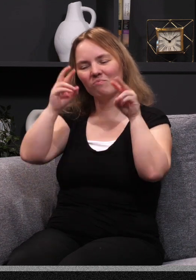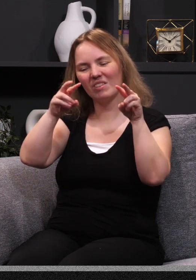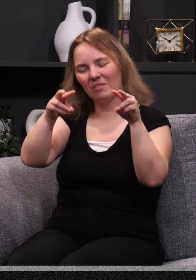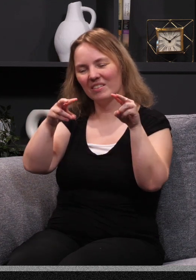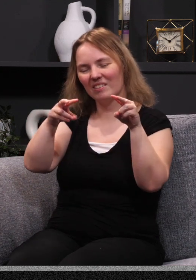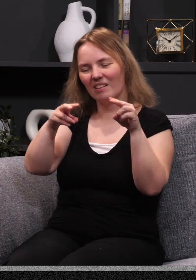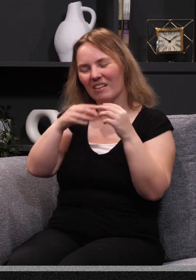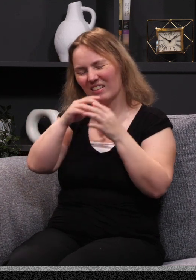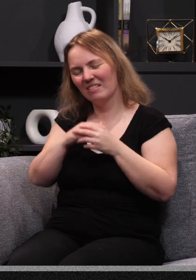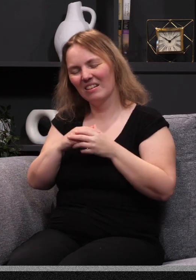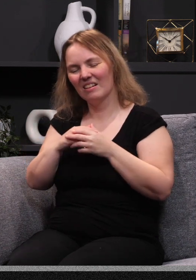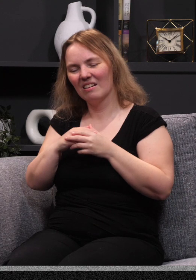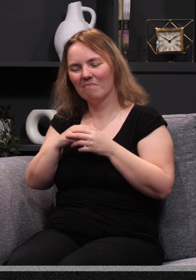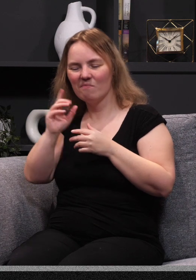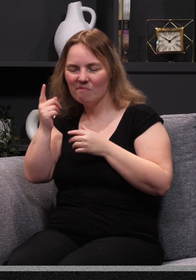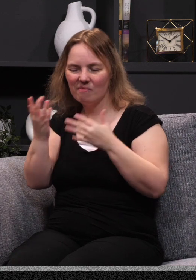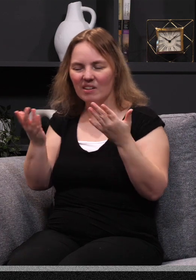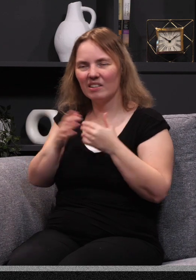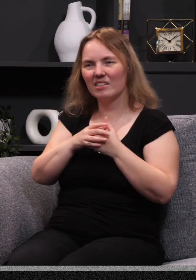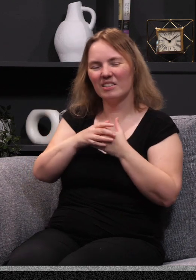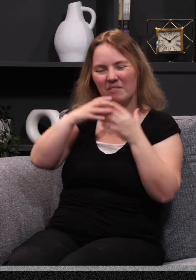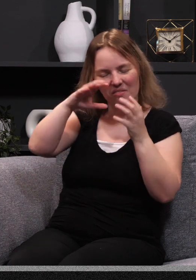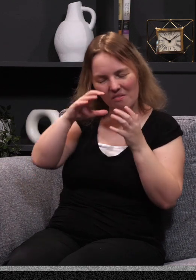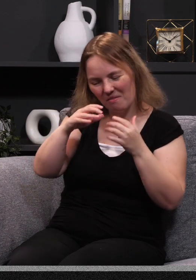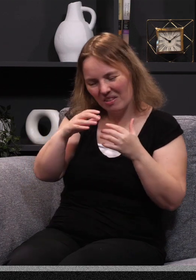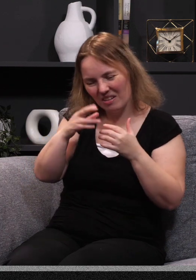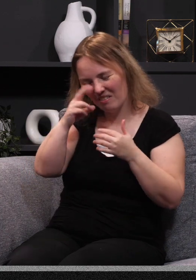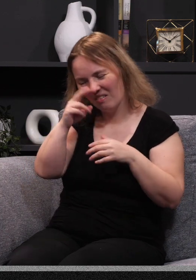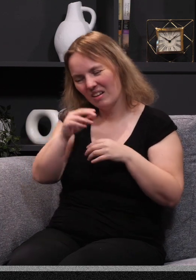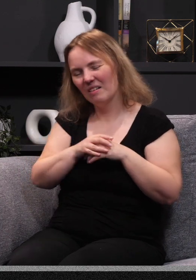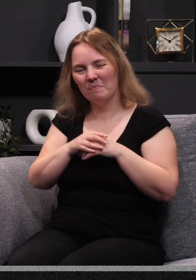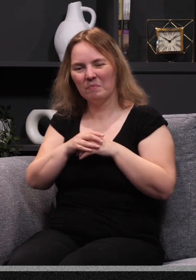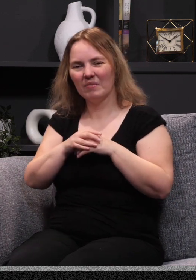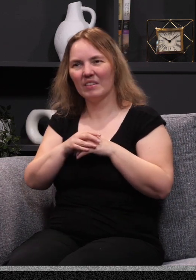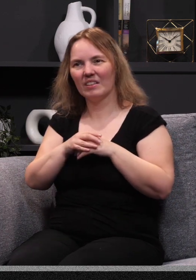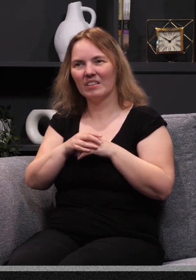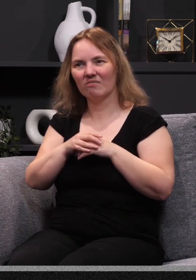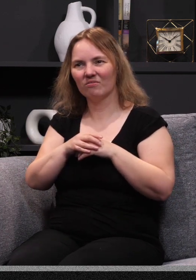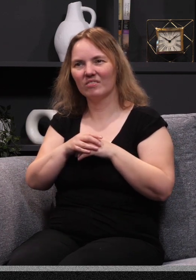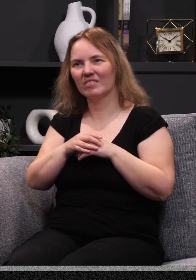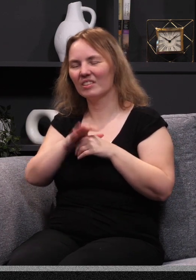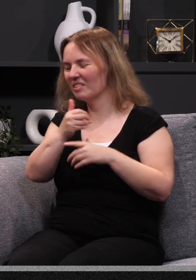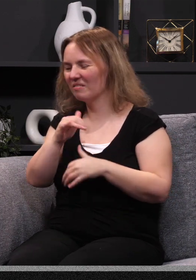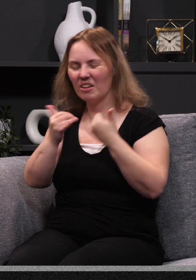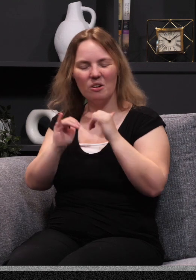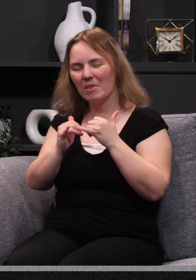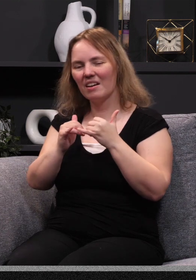I kind of watch them for comic relief once in a while. It's kind of like, I don't mean it badly, but it's kind of like, hey, you don't play the game, you don't get to make the rules,